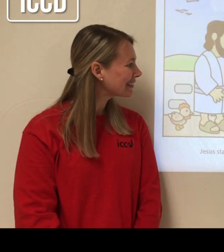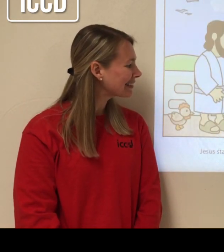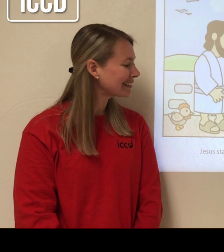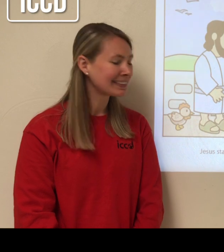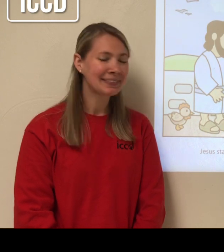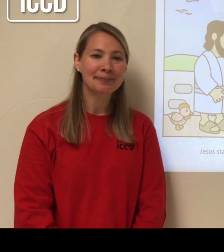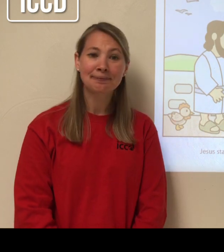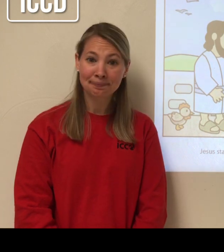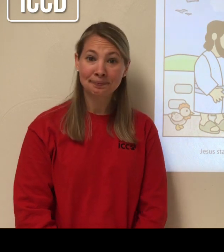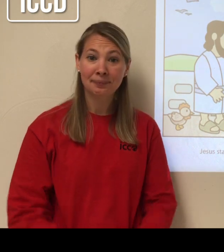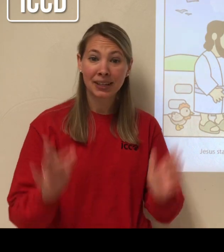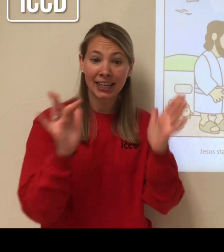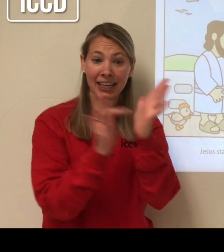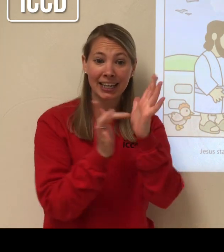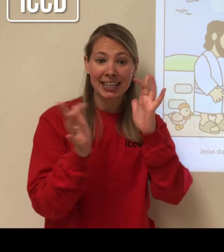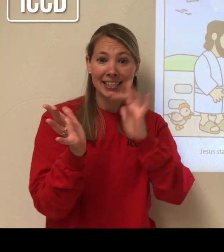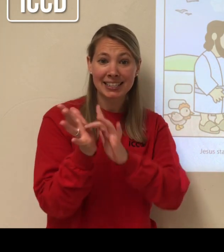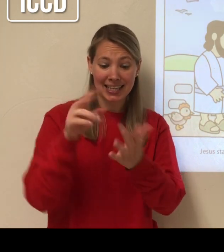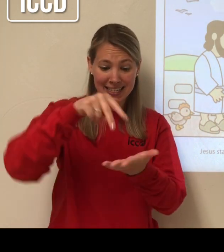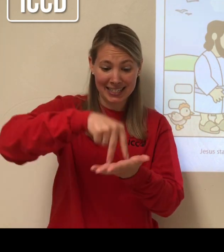Jesus stands at the gate of the sheep pen.